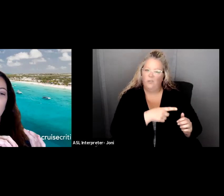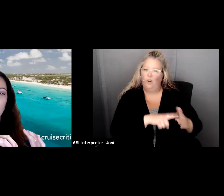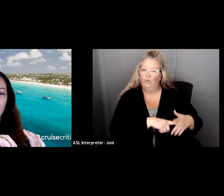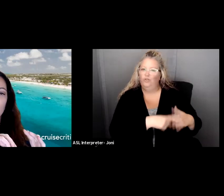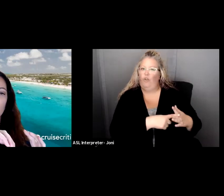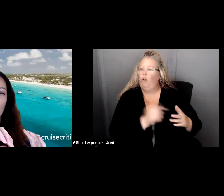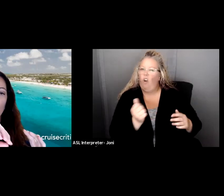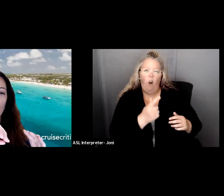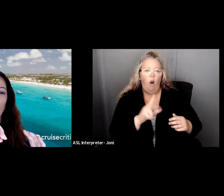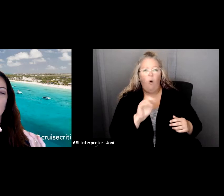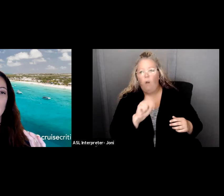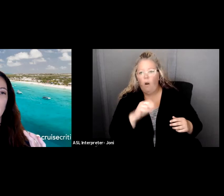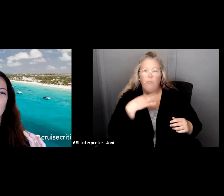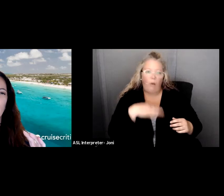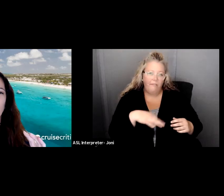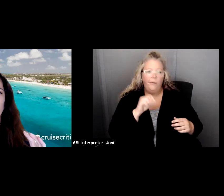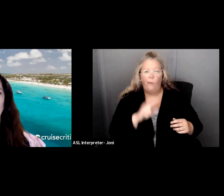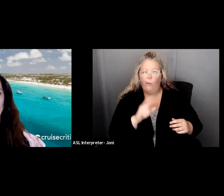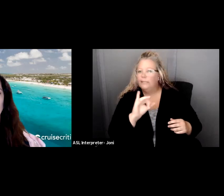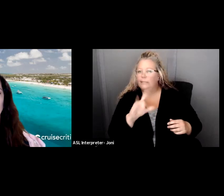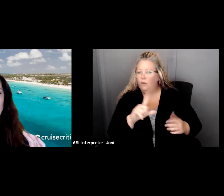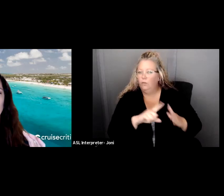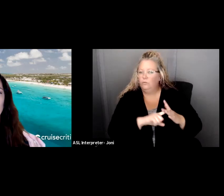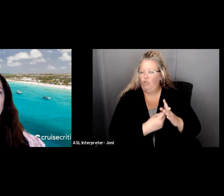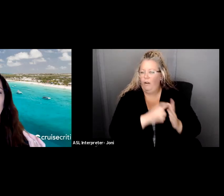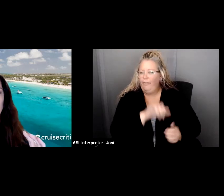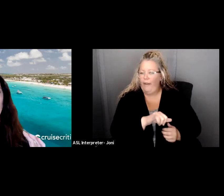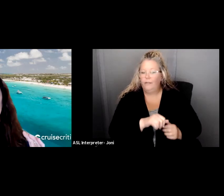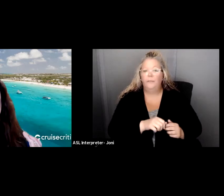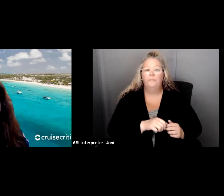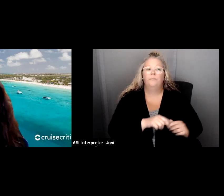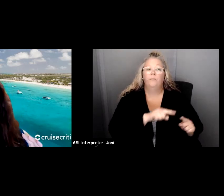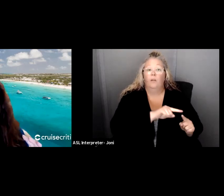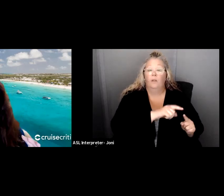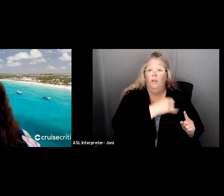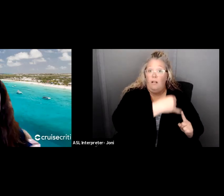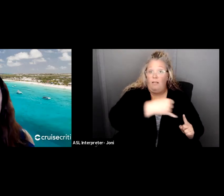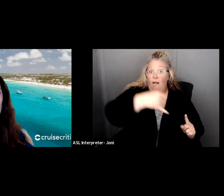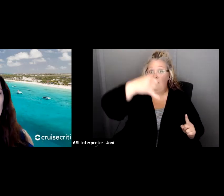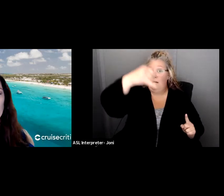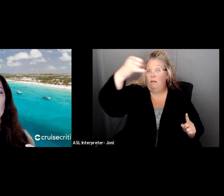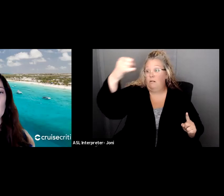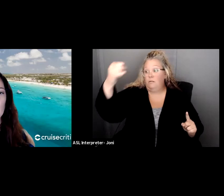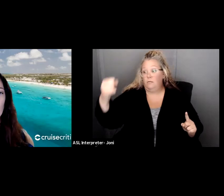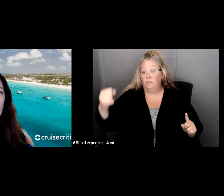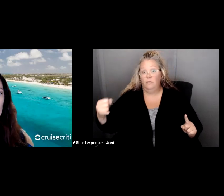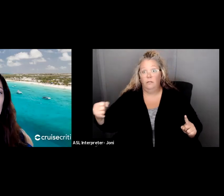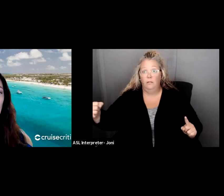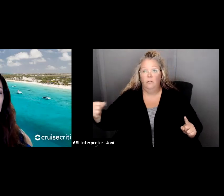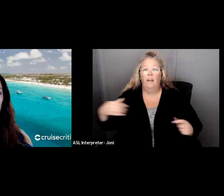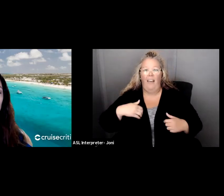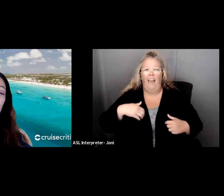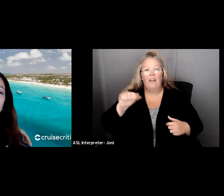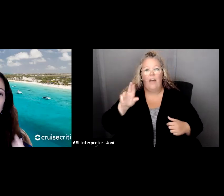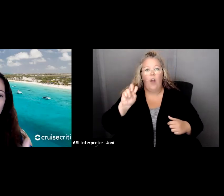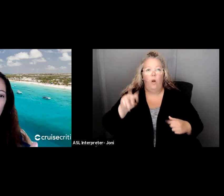Then there's an arrow, a line that goes up to an arc and then back down. And it has arrows along the way. And